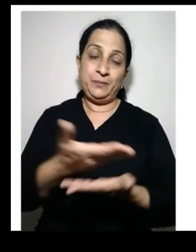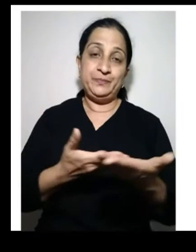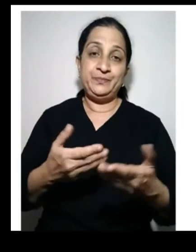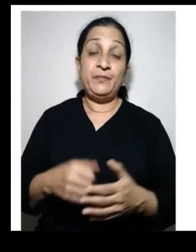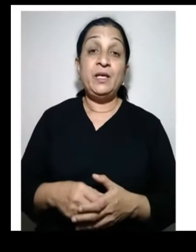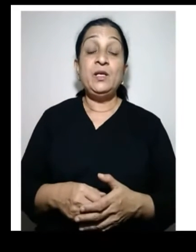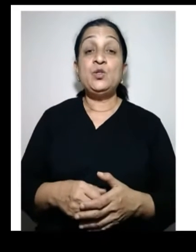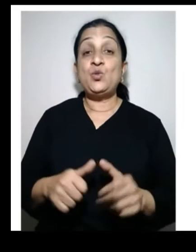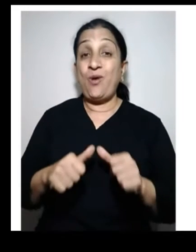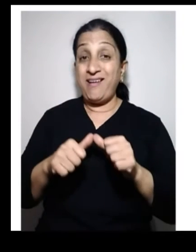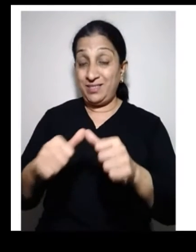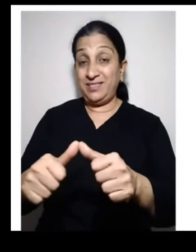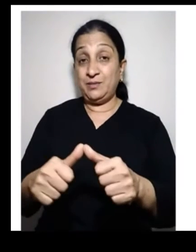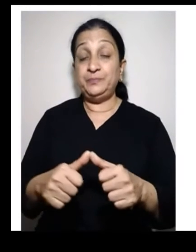economy.